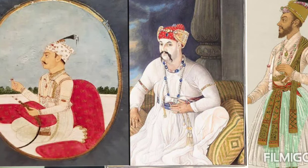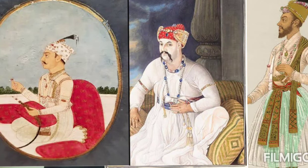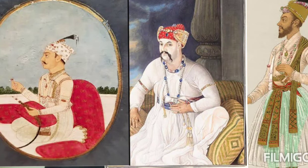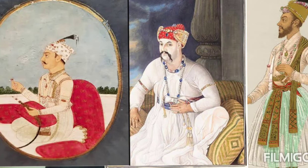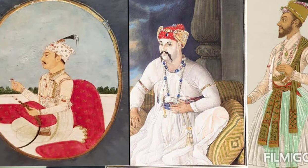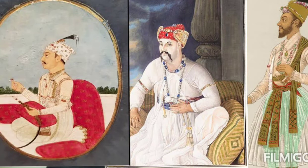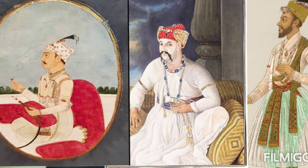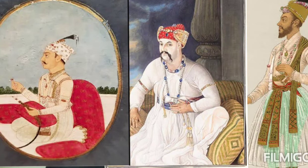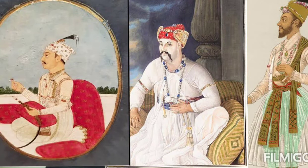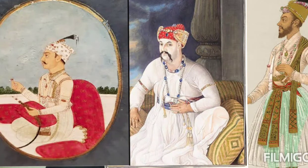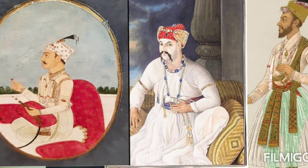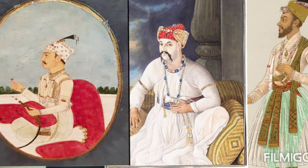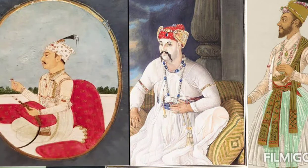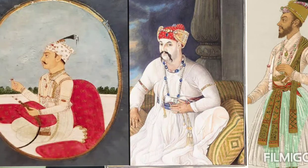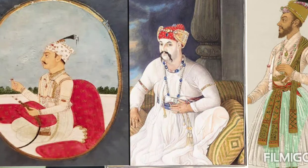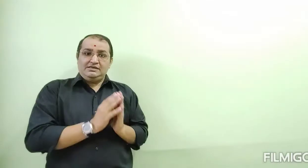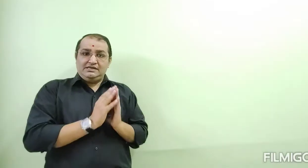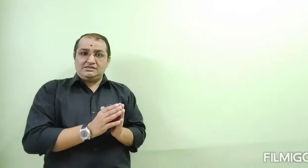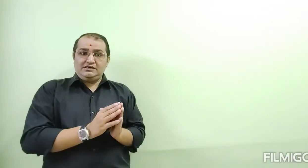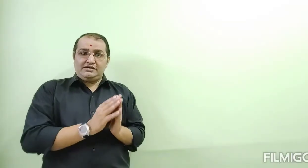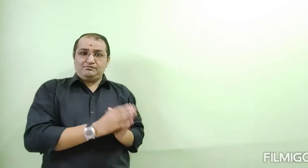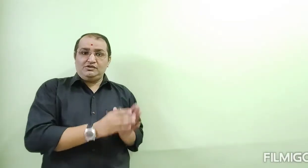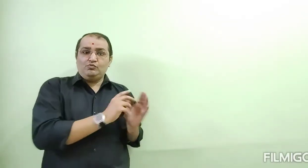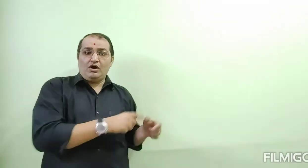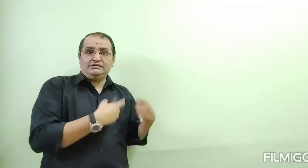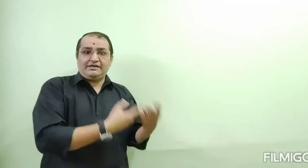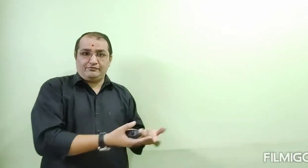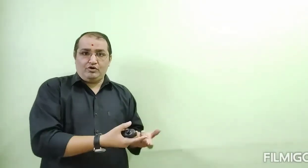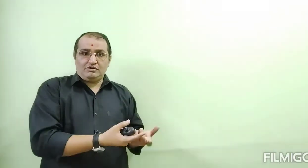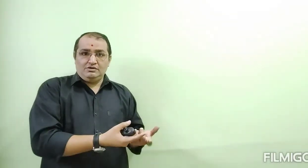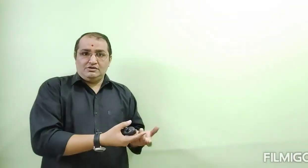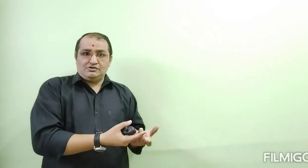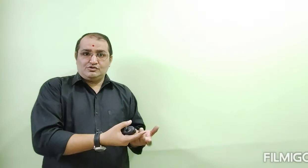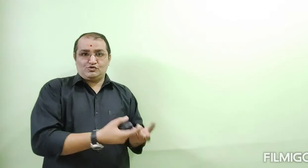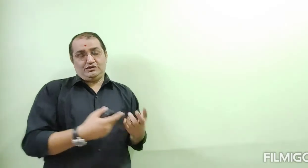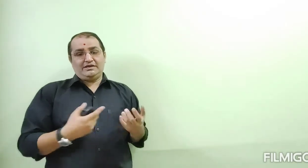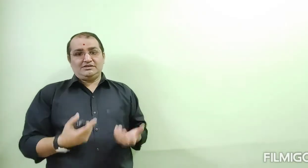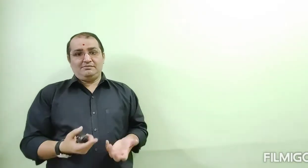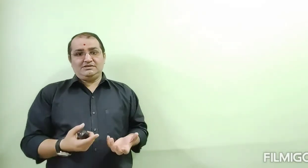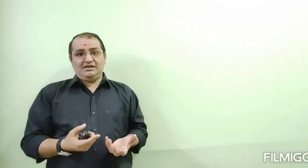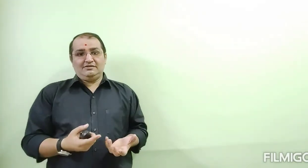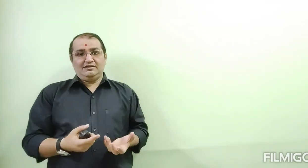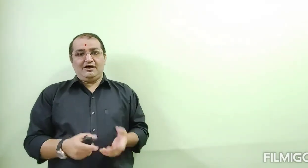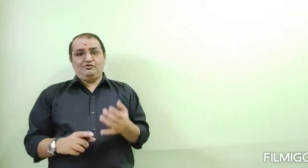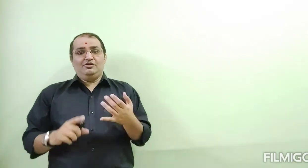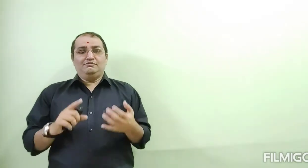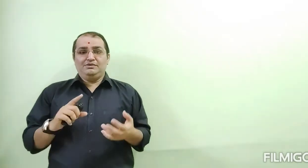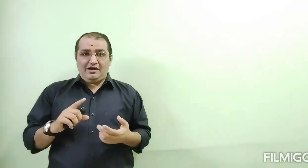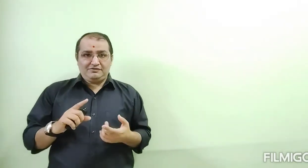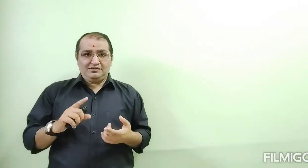They are the strong. But, East India Company won that war. So, that is amazing. Now, after the